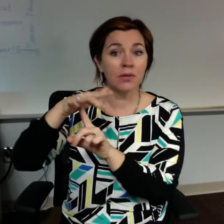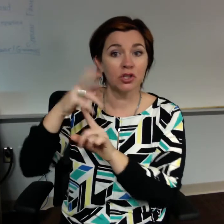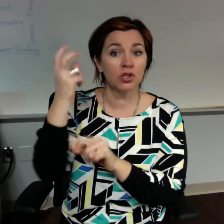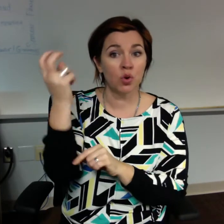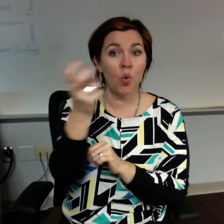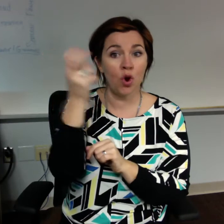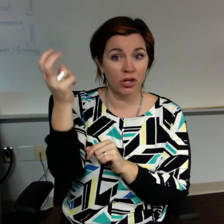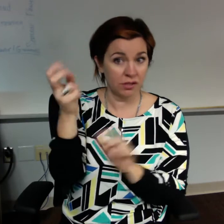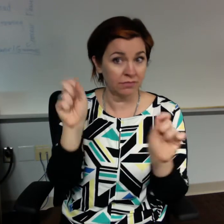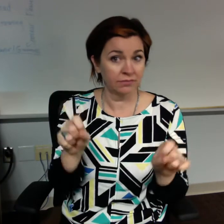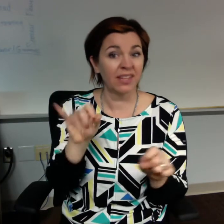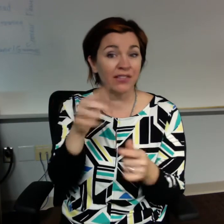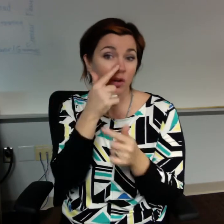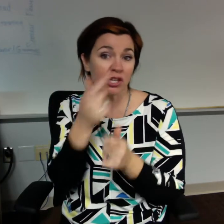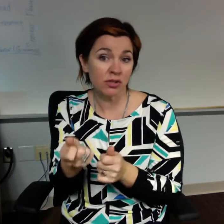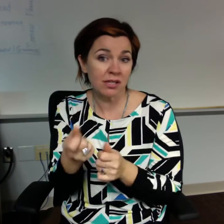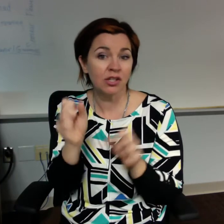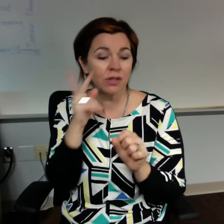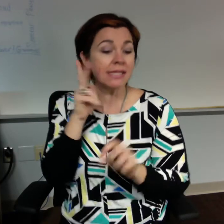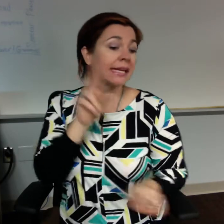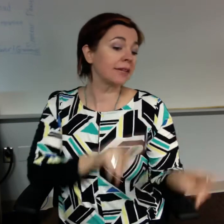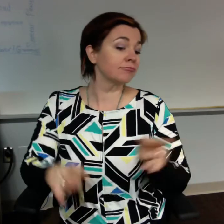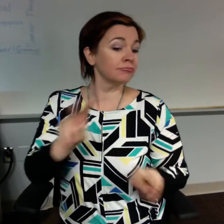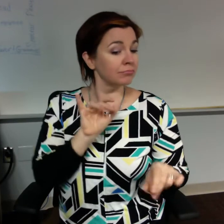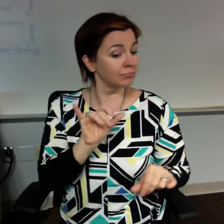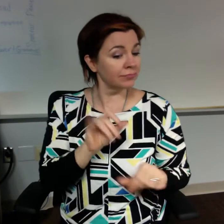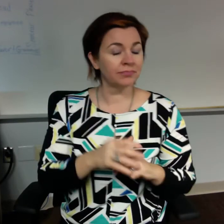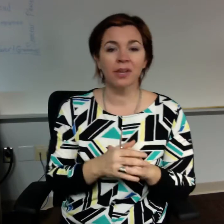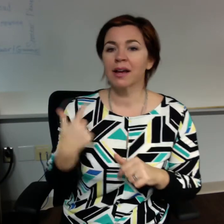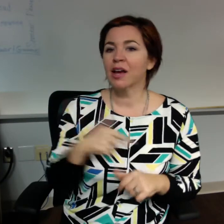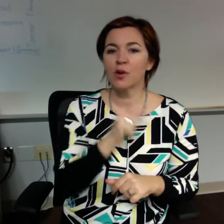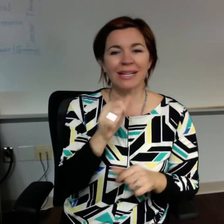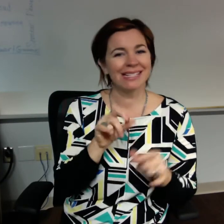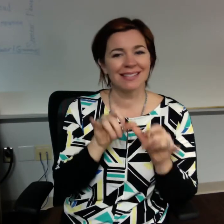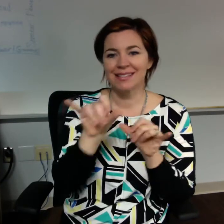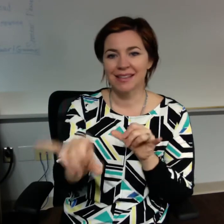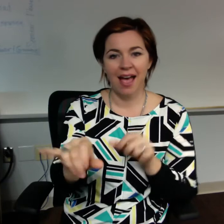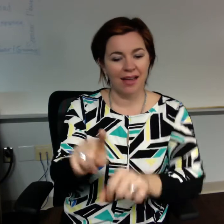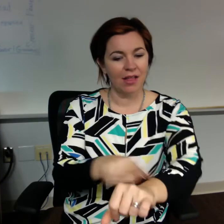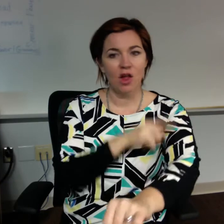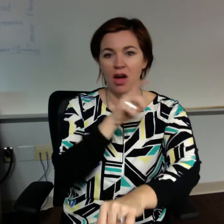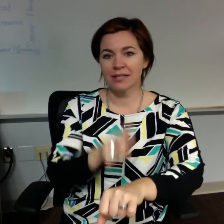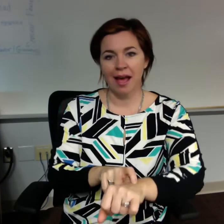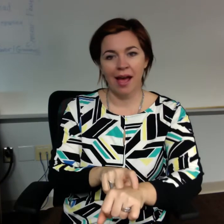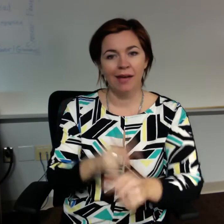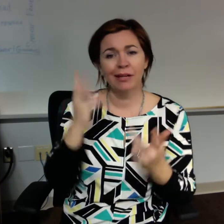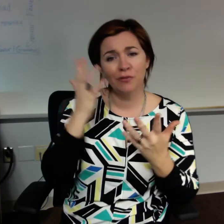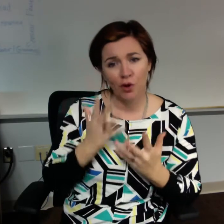We did not stay long at all, unfortunately, because the weather had